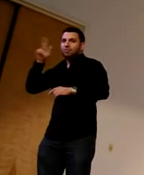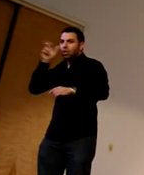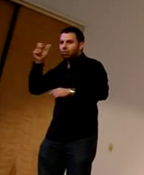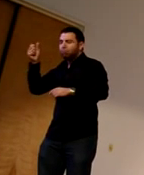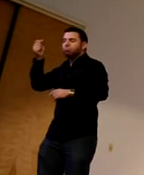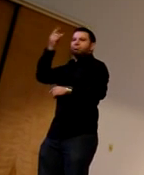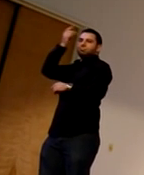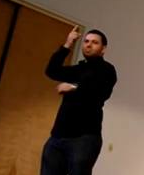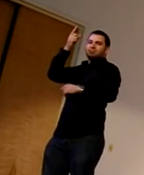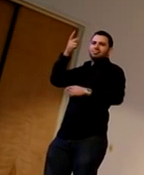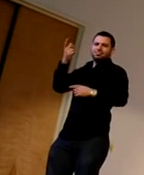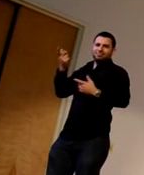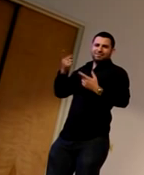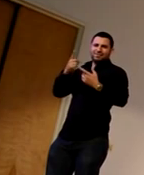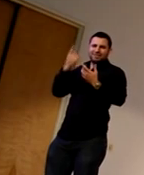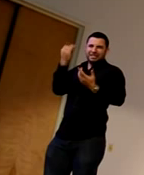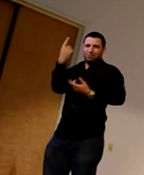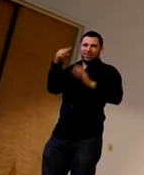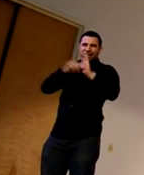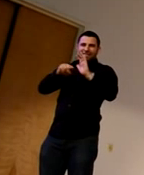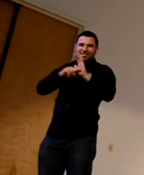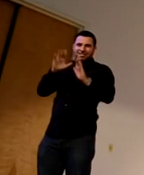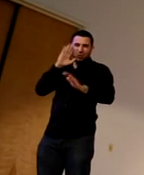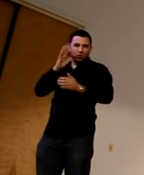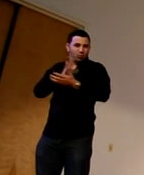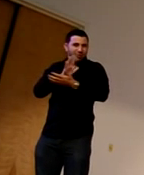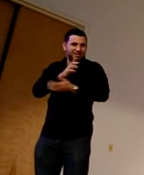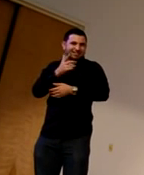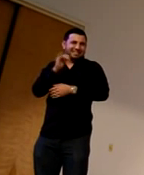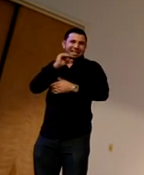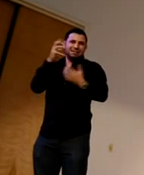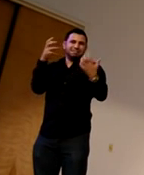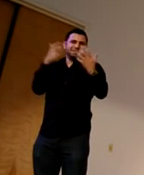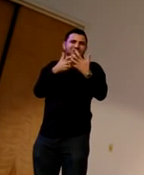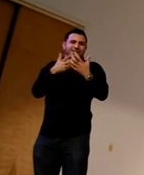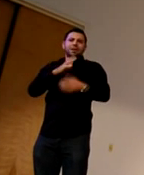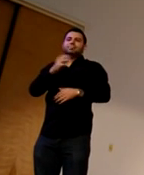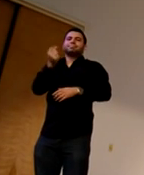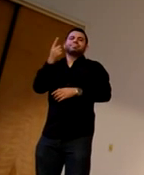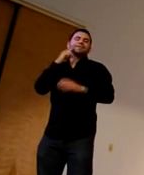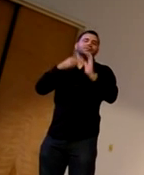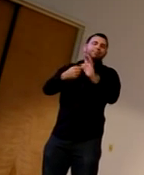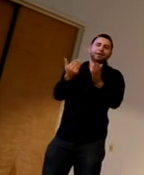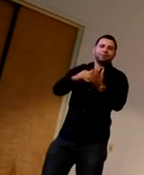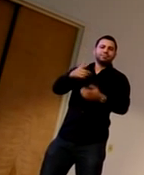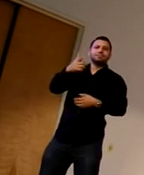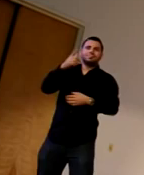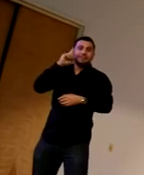to that person and they you know understand but that's one negative thing you know that really doesn't you know go go together